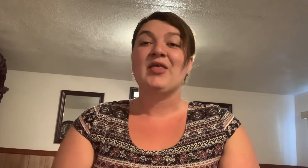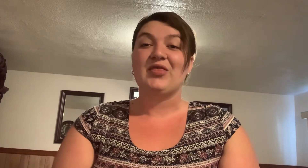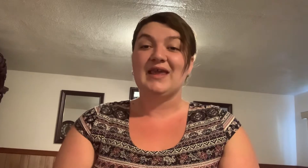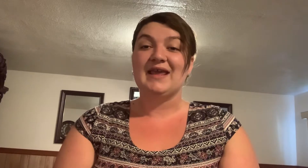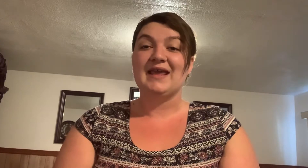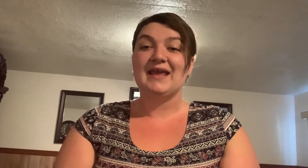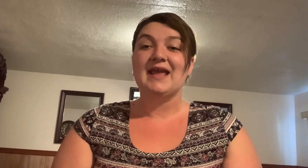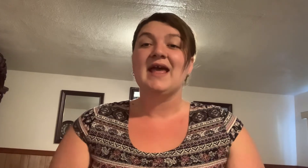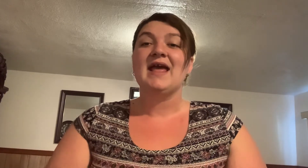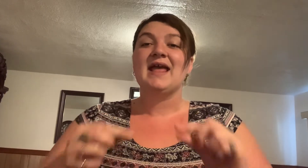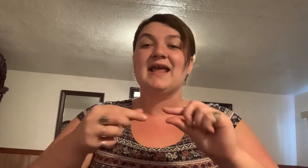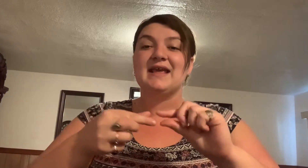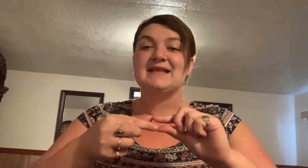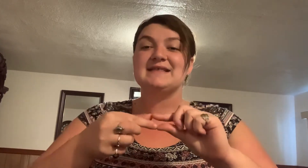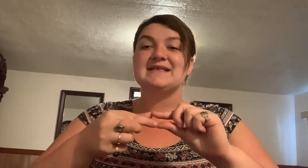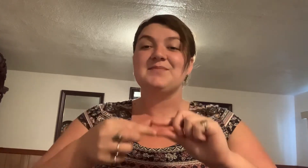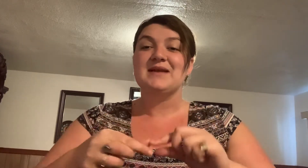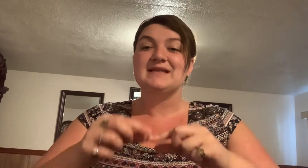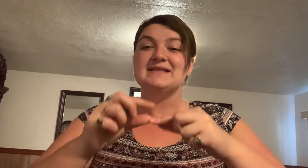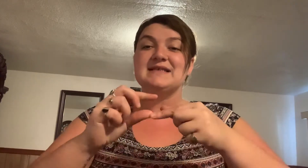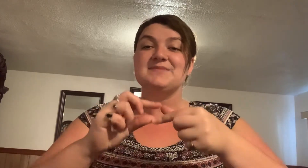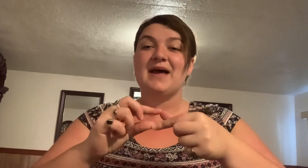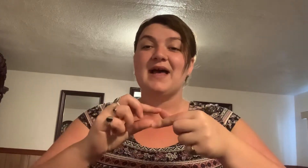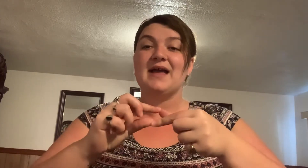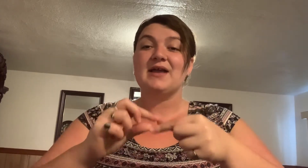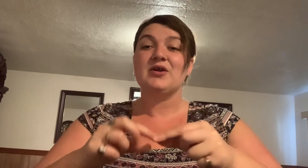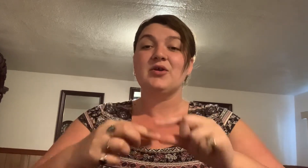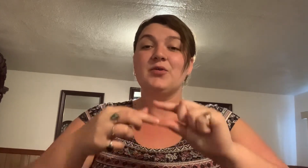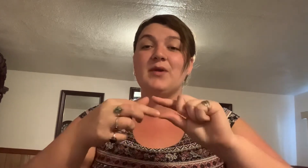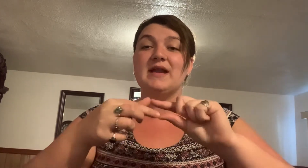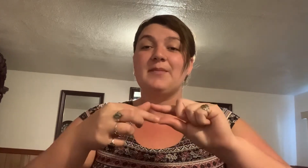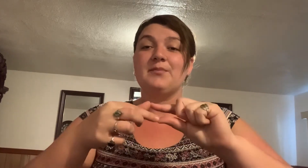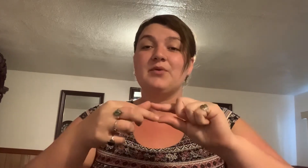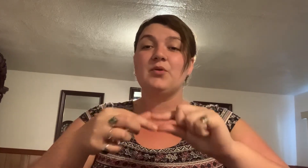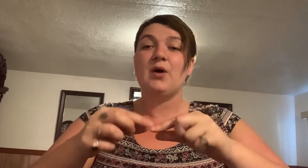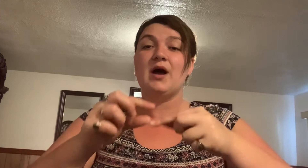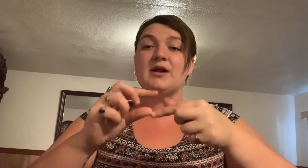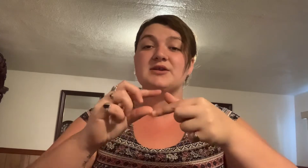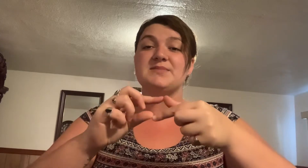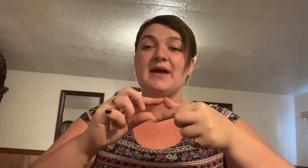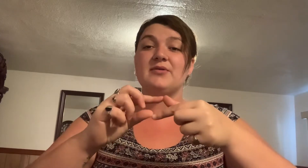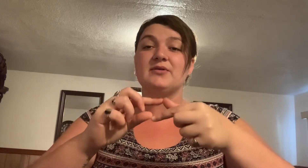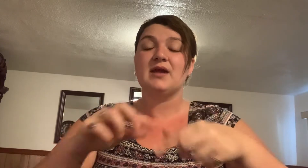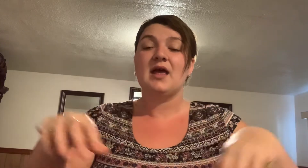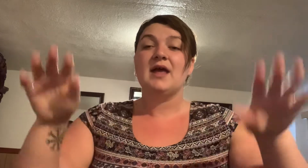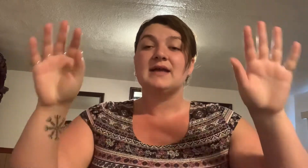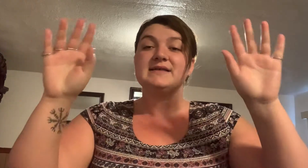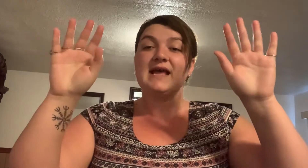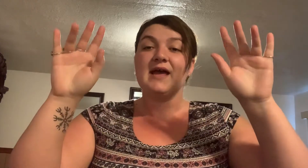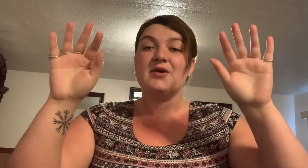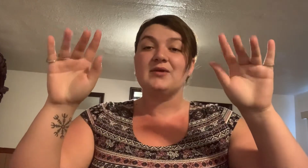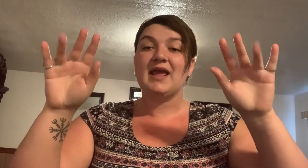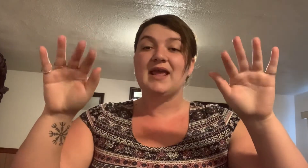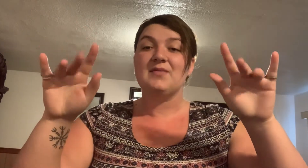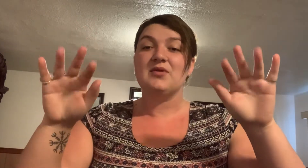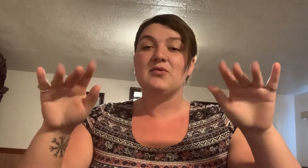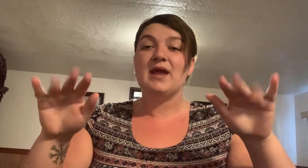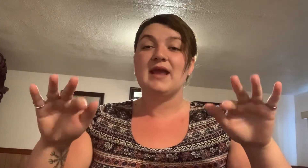The itsy bitsy spider went up the water spout. Down came the rain